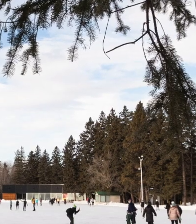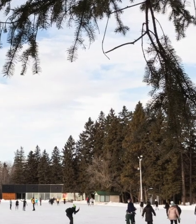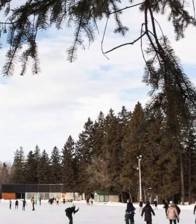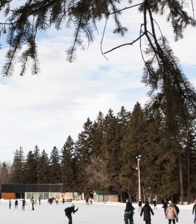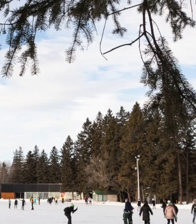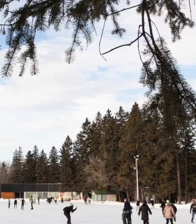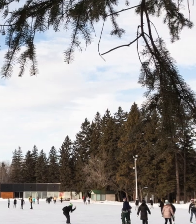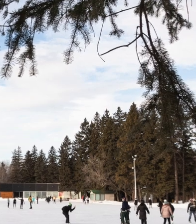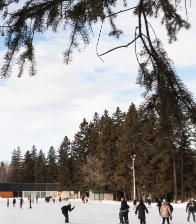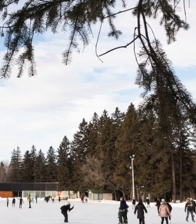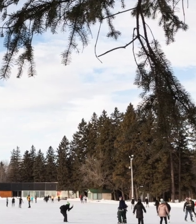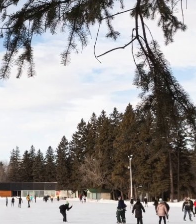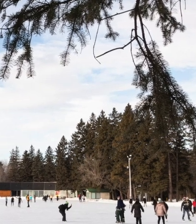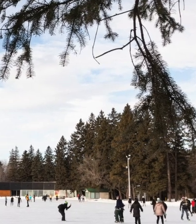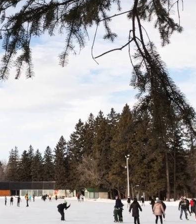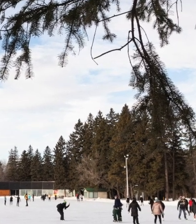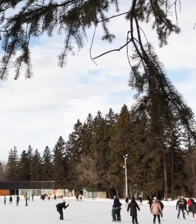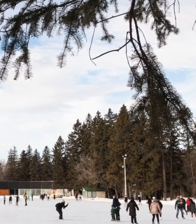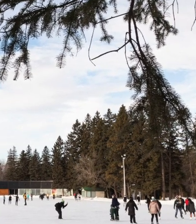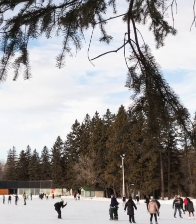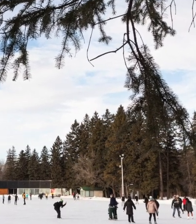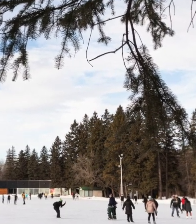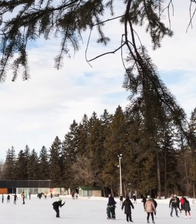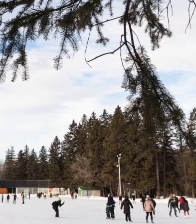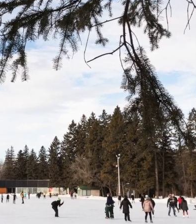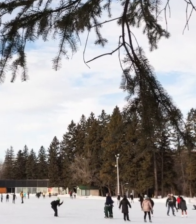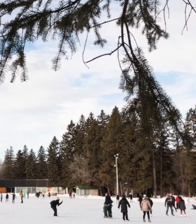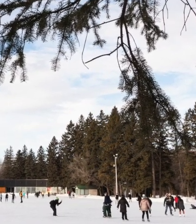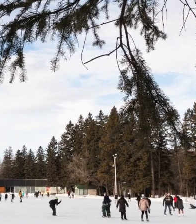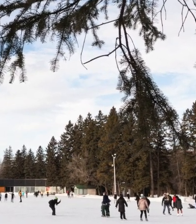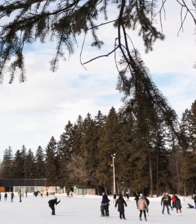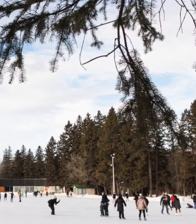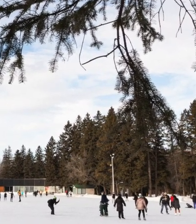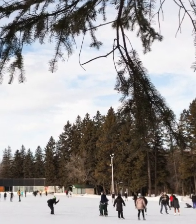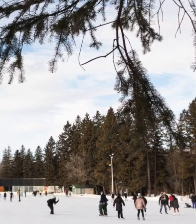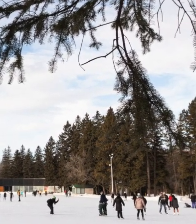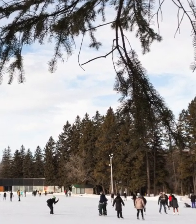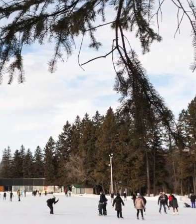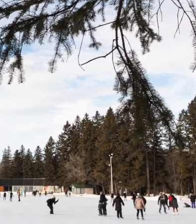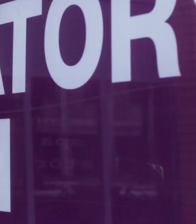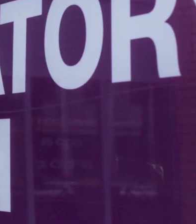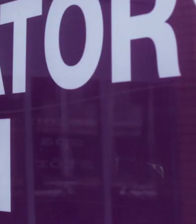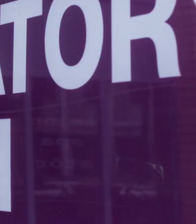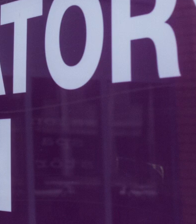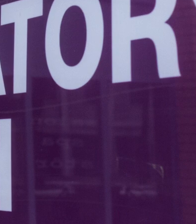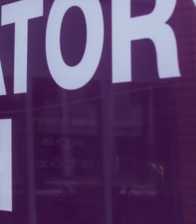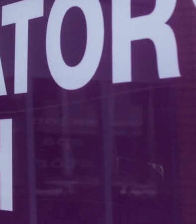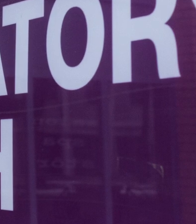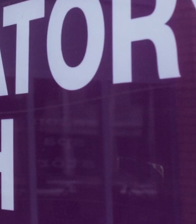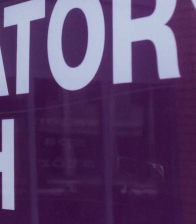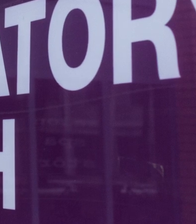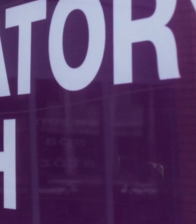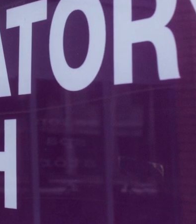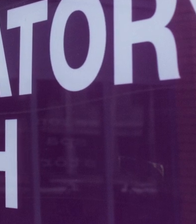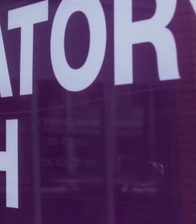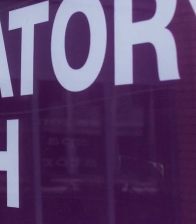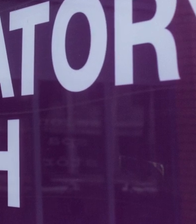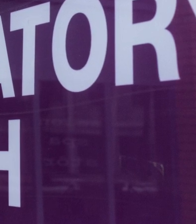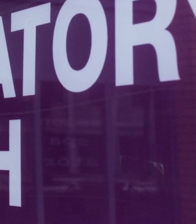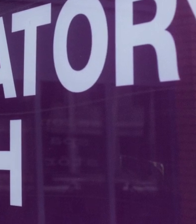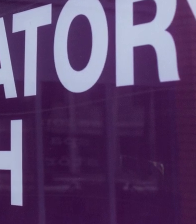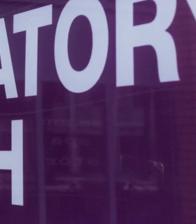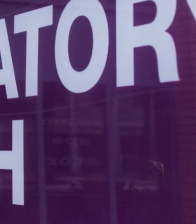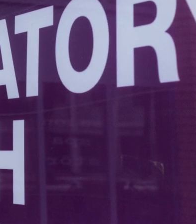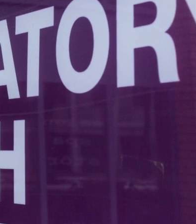And we saw that when the numbers started to get a little too high in November and December, when we started to see our healthcare